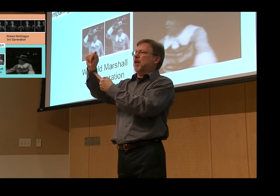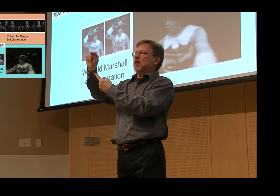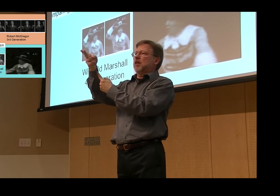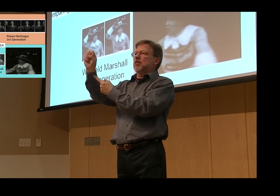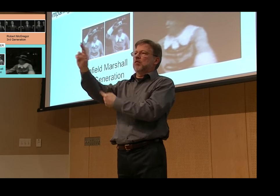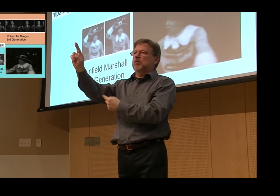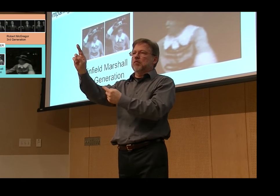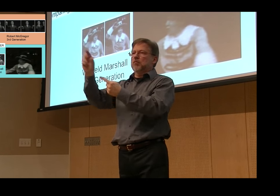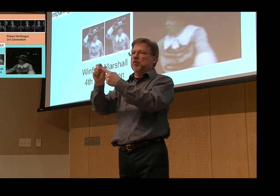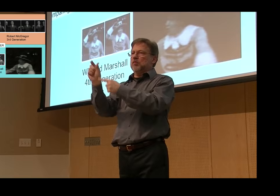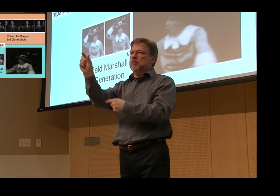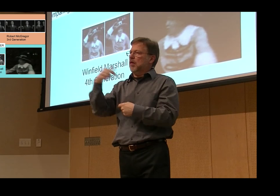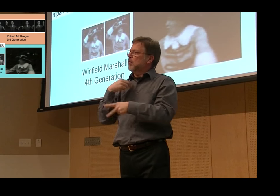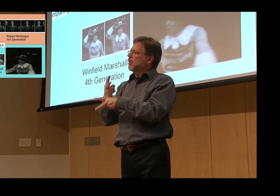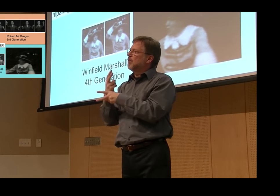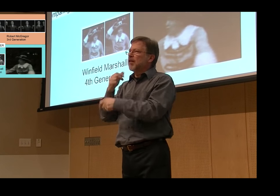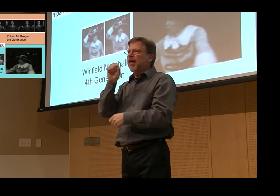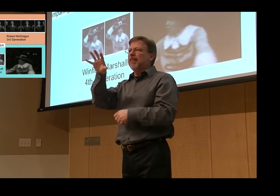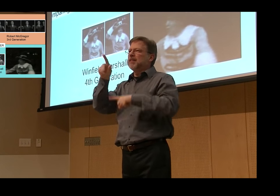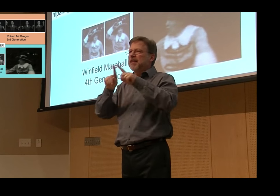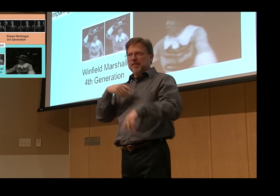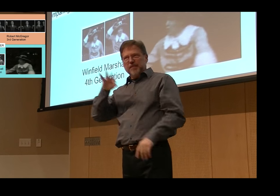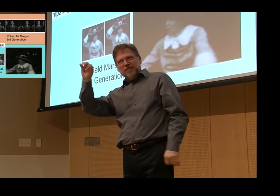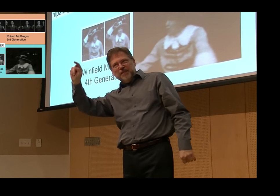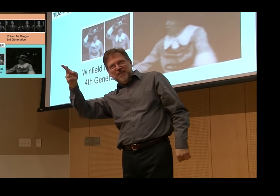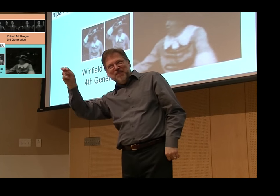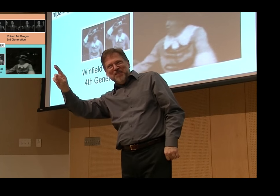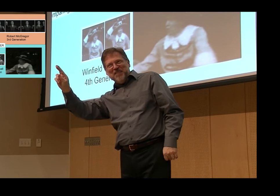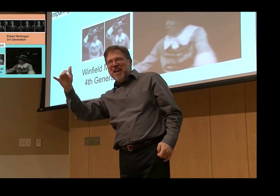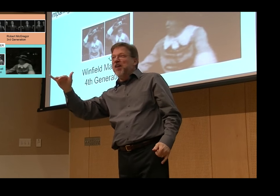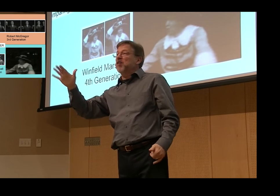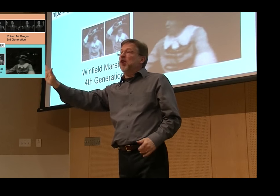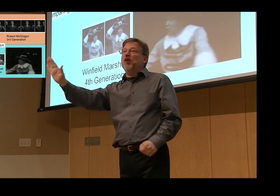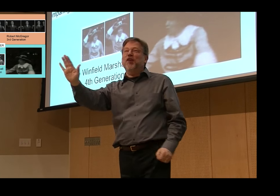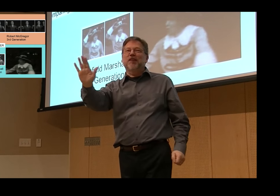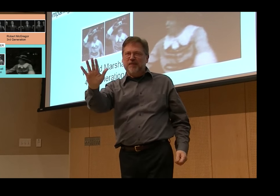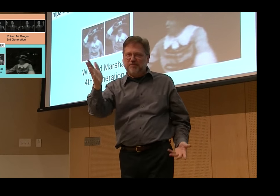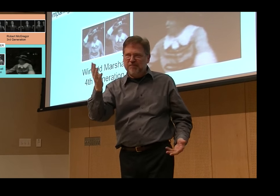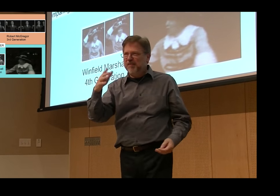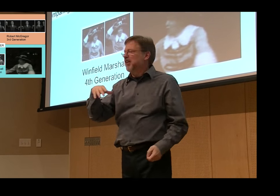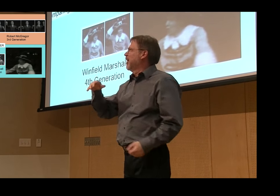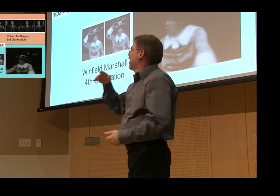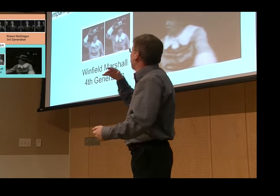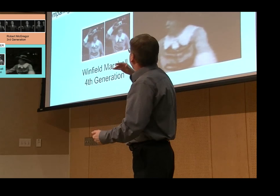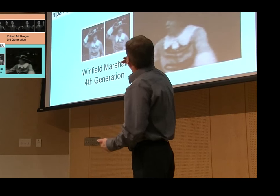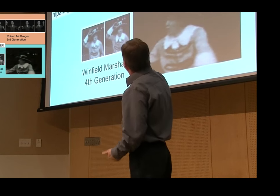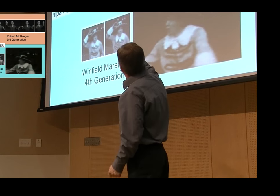So I'll show this distinction with the sign Father. I try to be really careful not to show you the sign for Father,